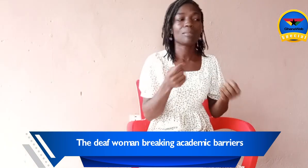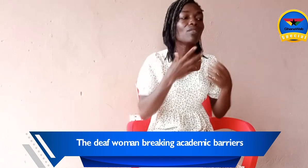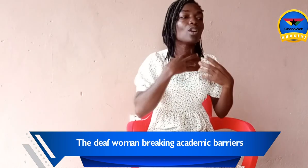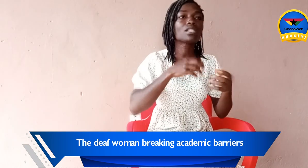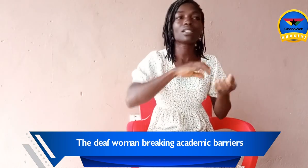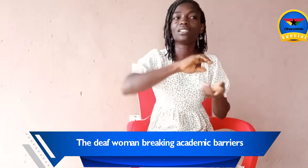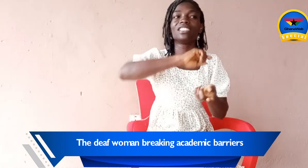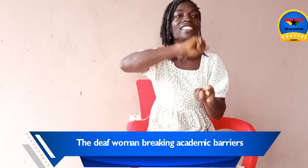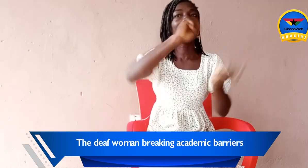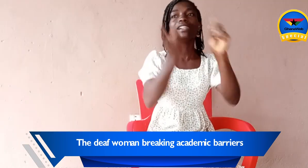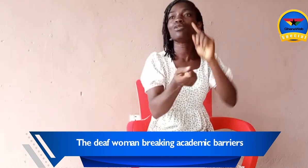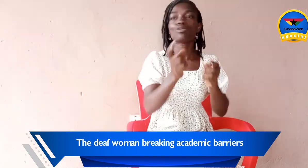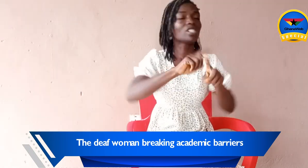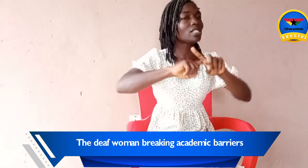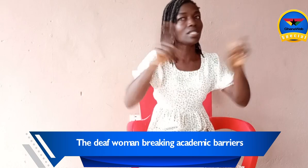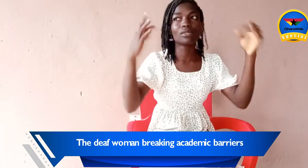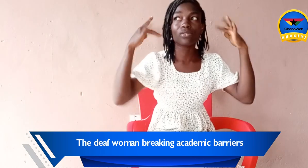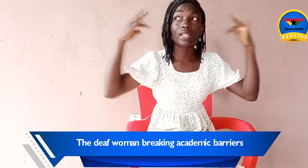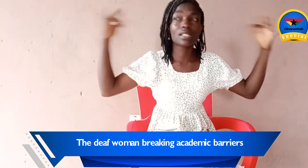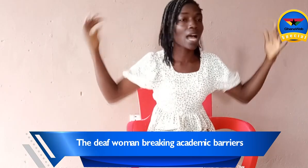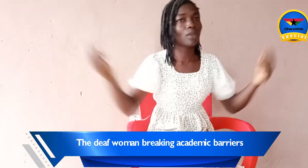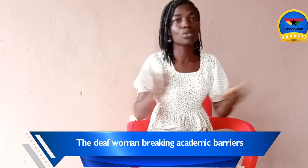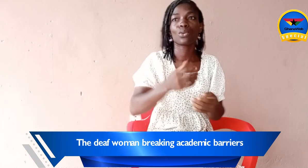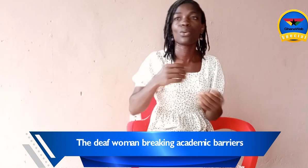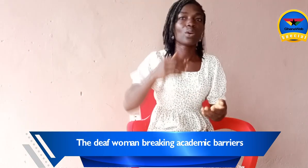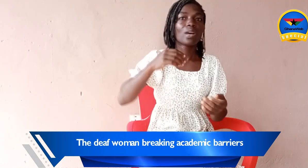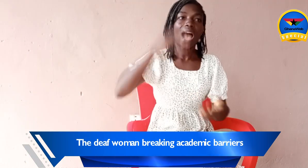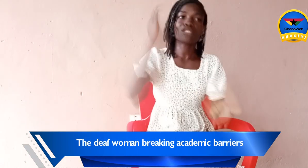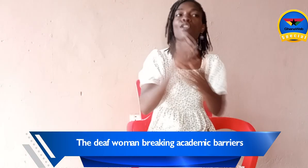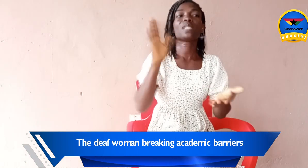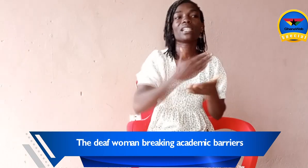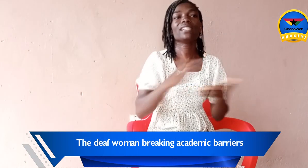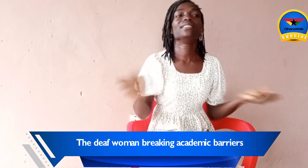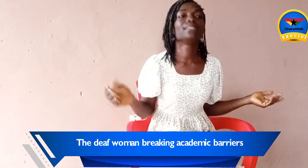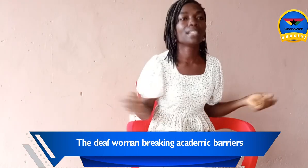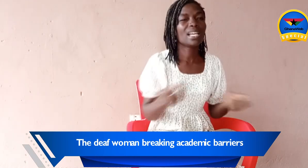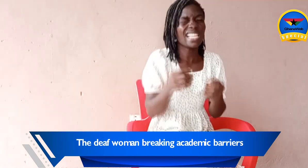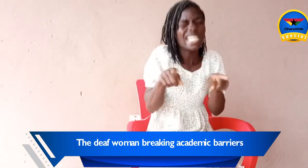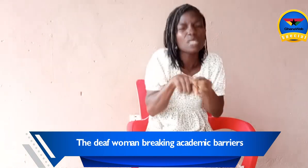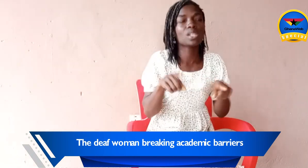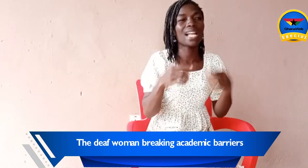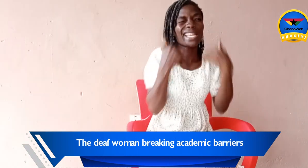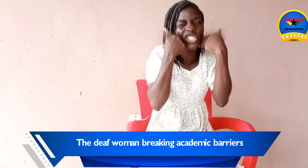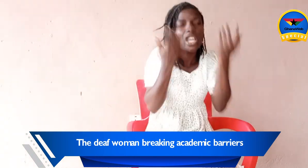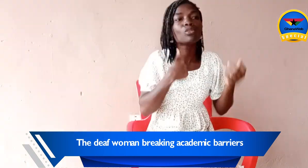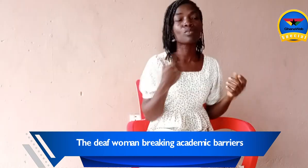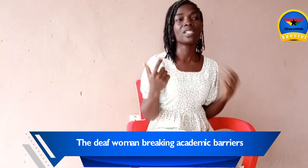voice turned into different sounds. So I started singing. It was like a shame to me,